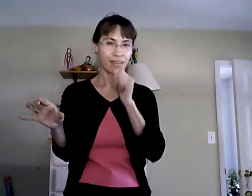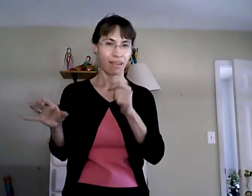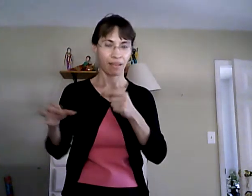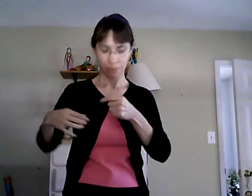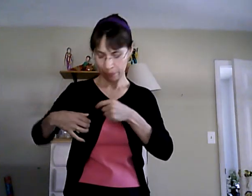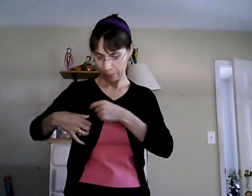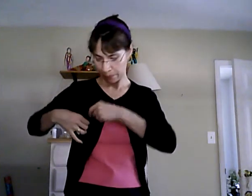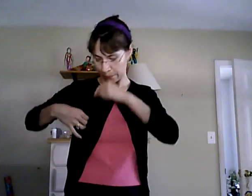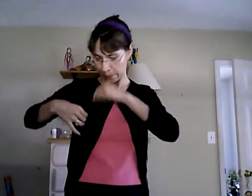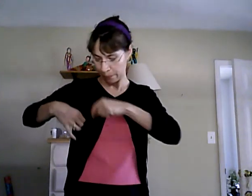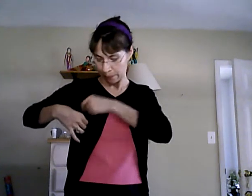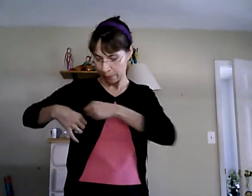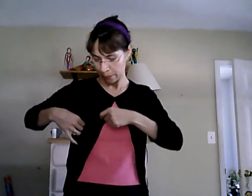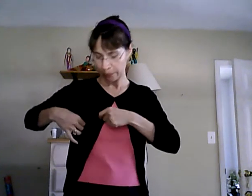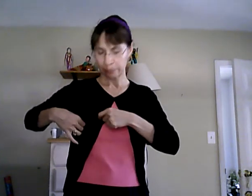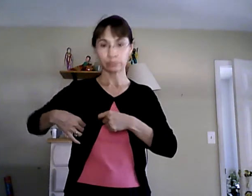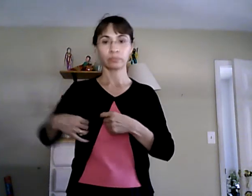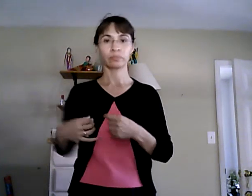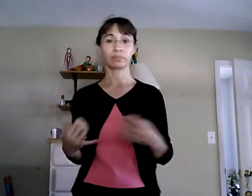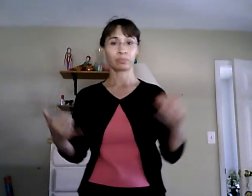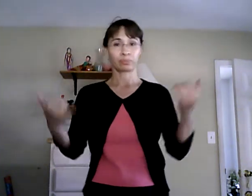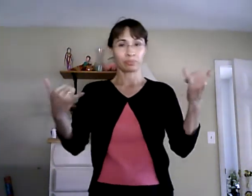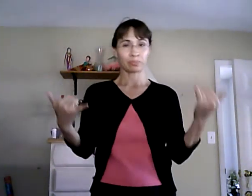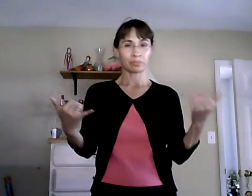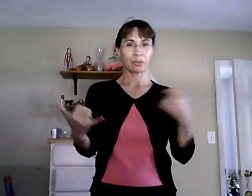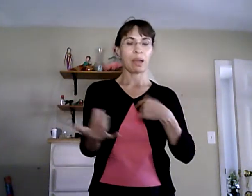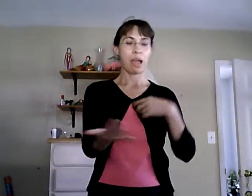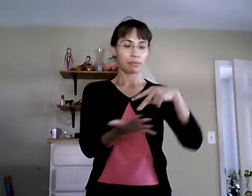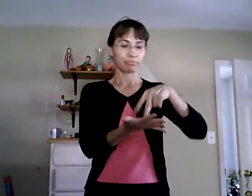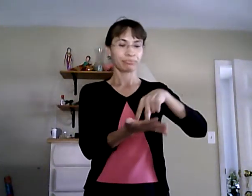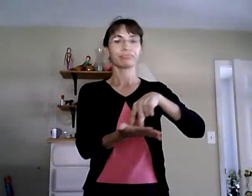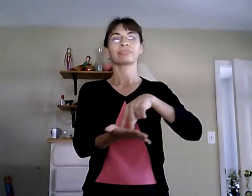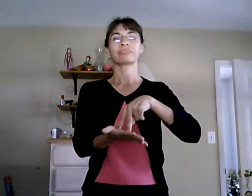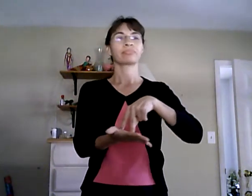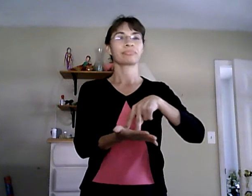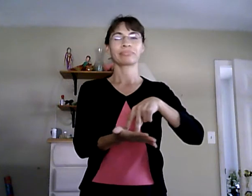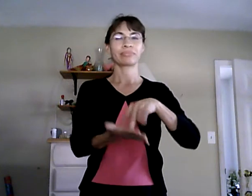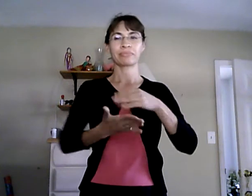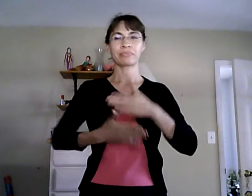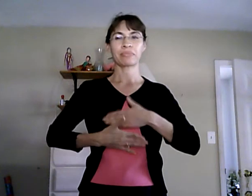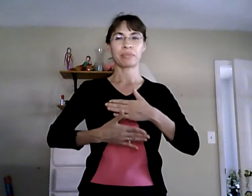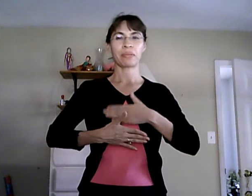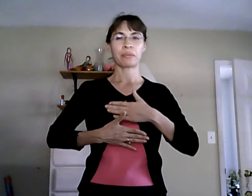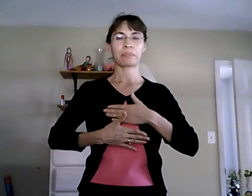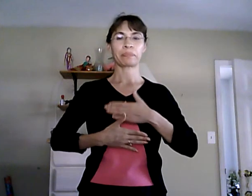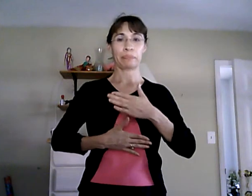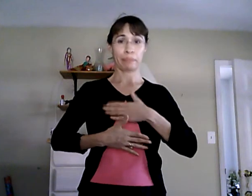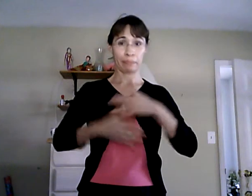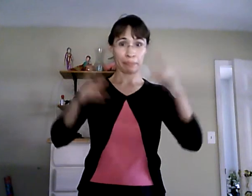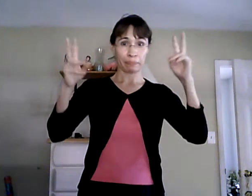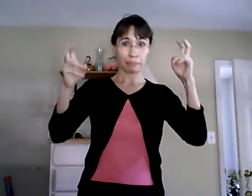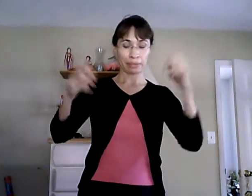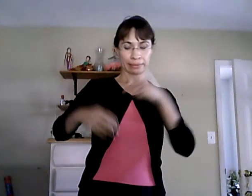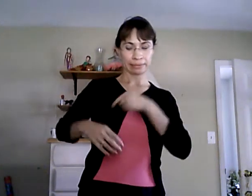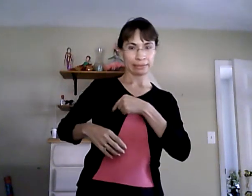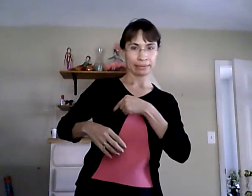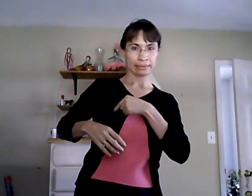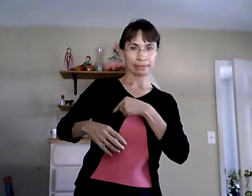as I stand in front of you I'm glad I kept my topic because now I can